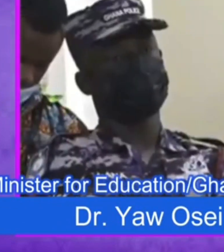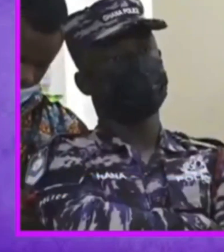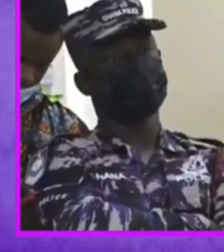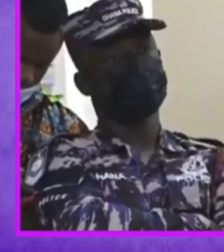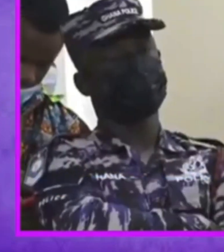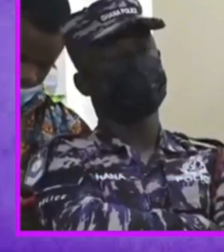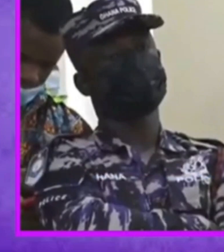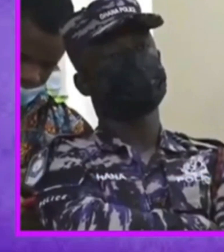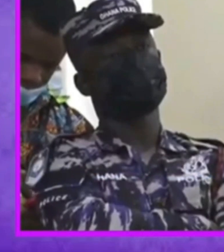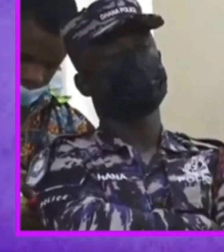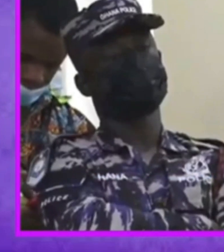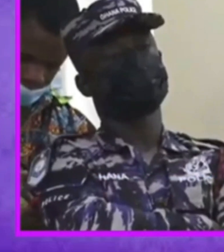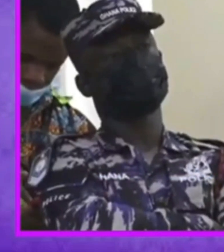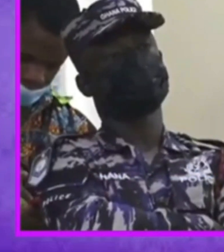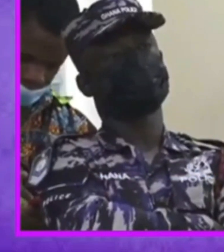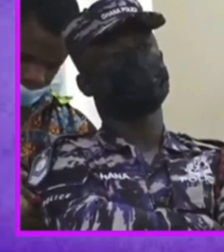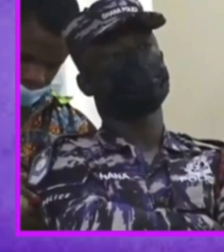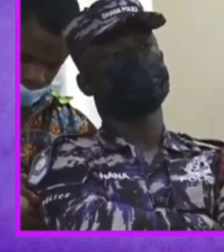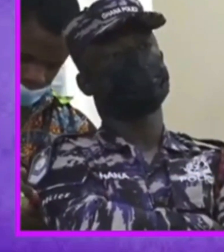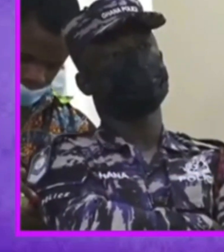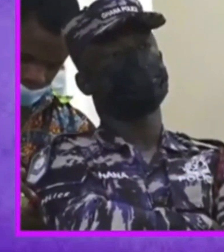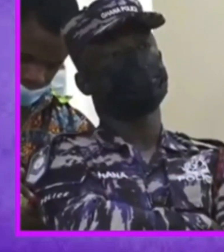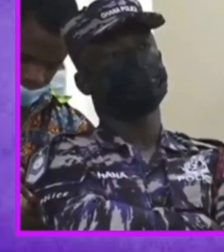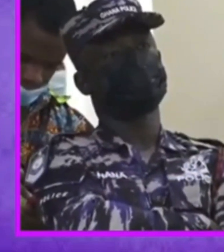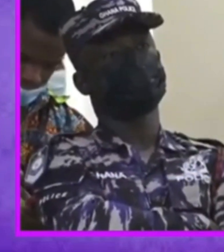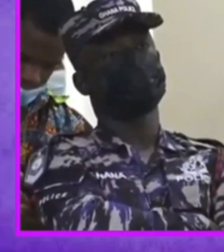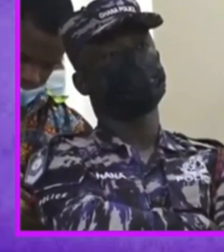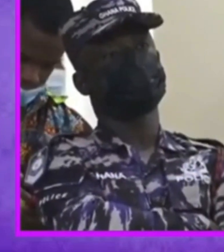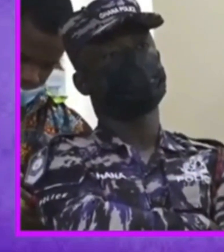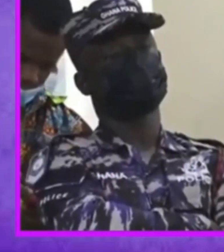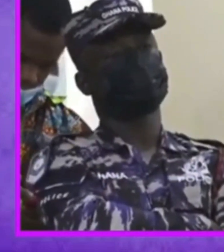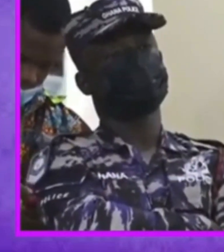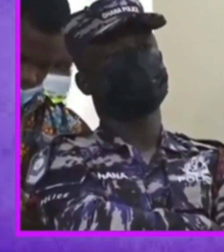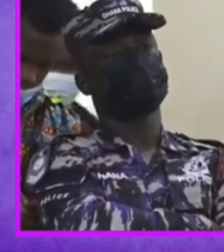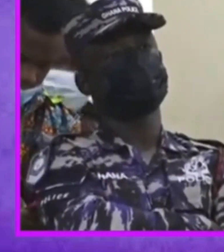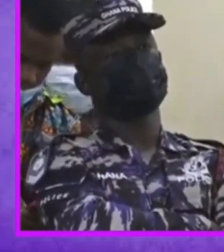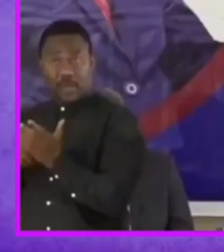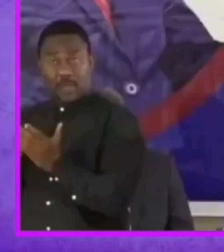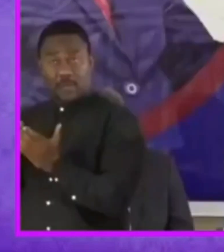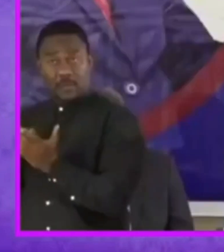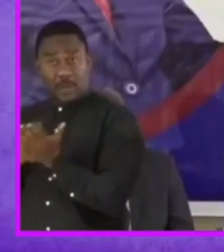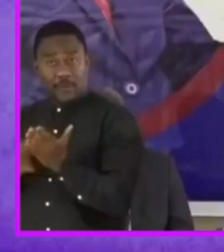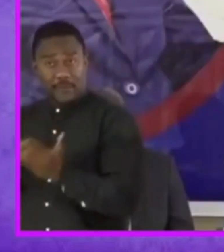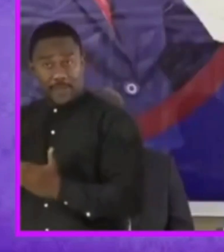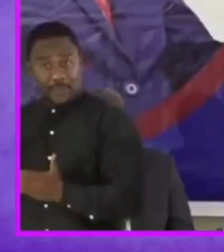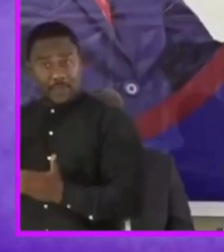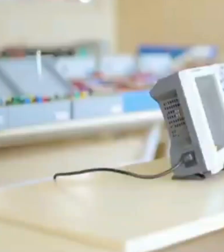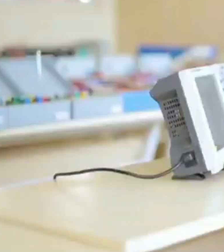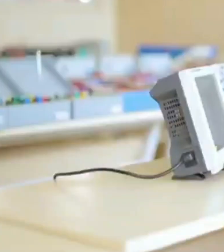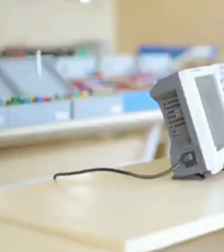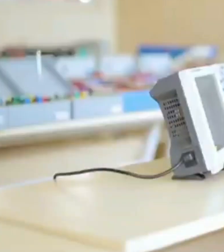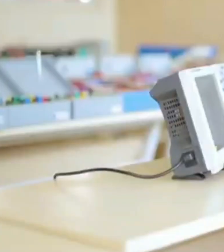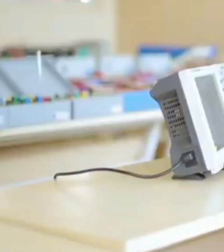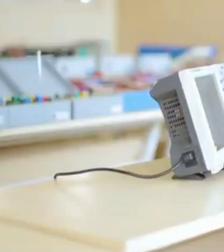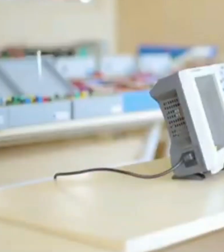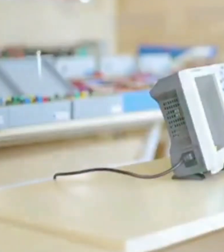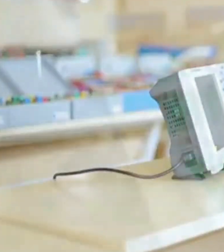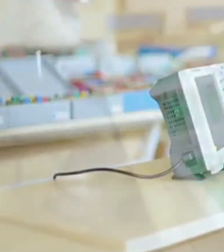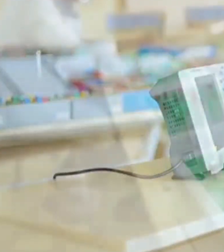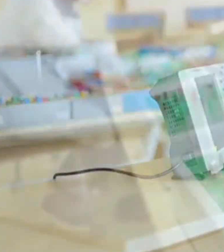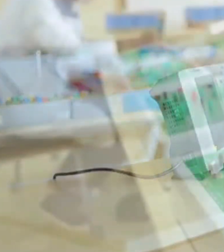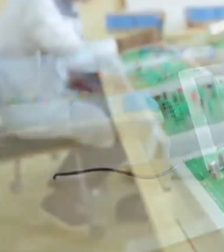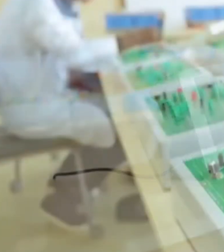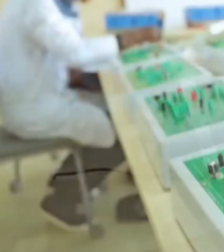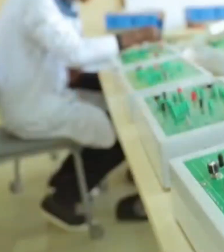know more than somebody who may have started engineering at the university and those are the students when they get to the university space